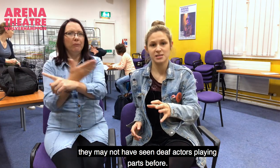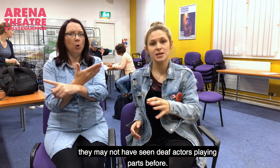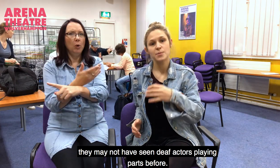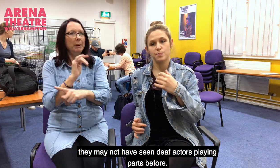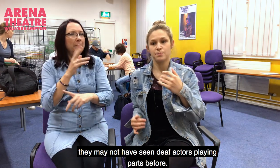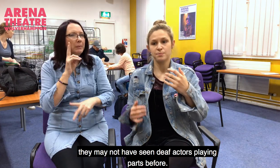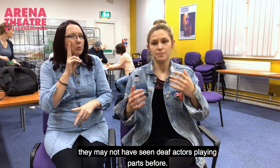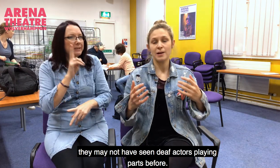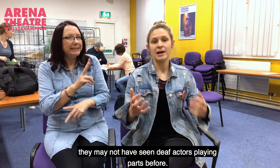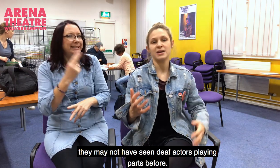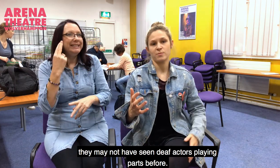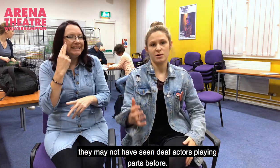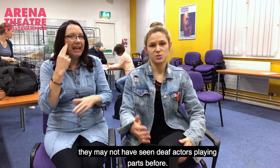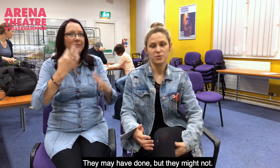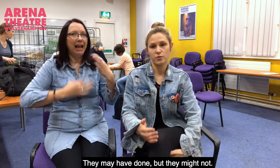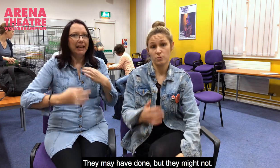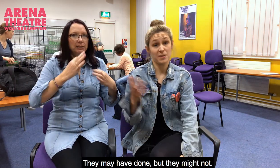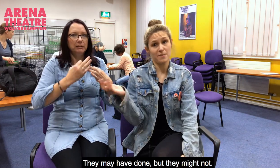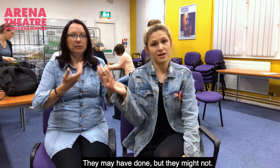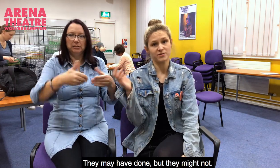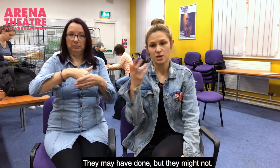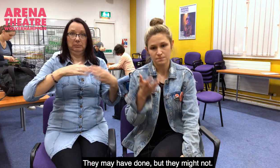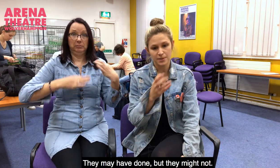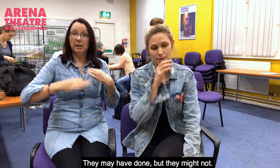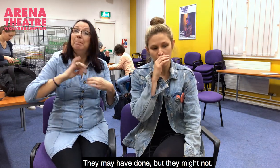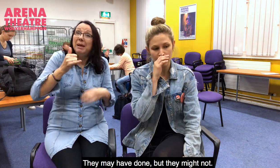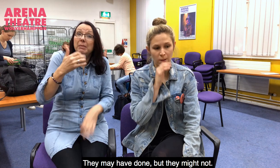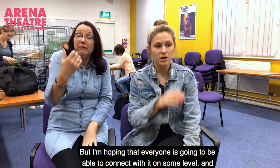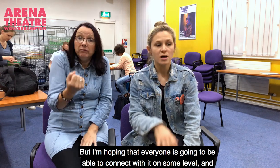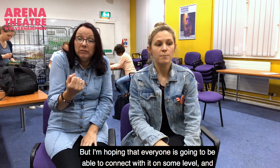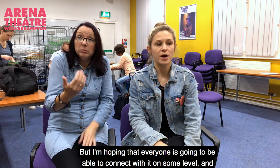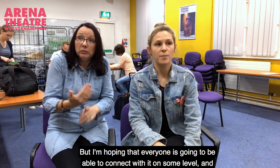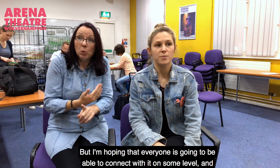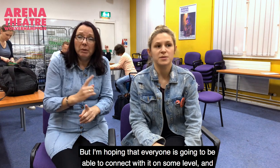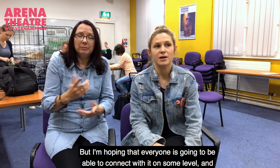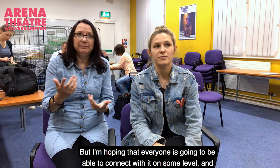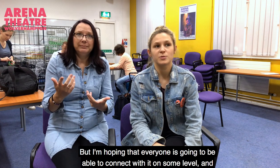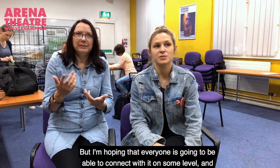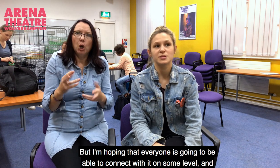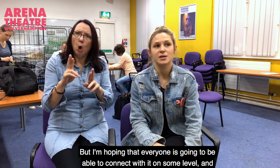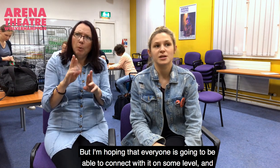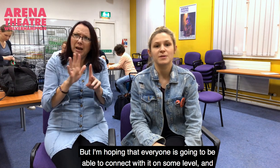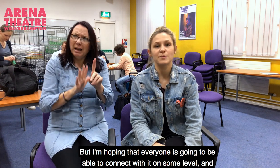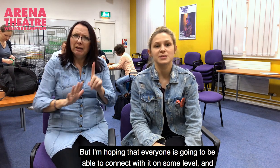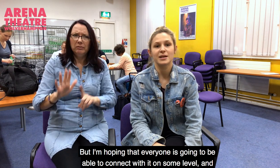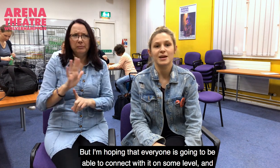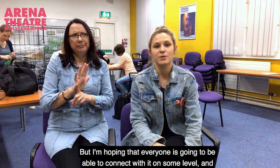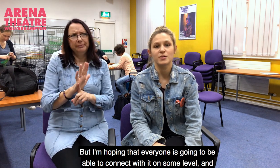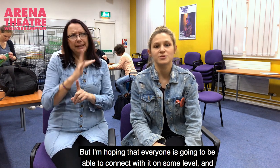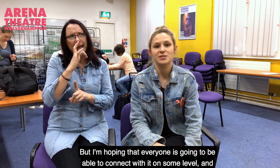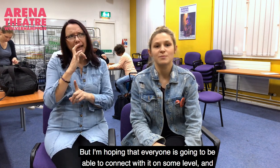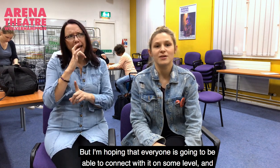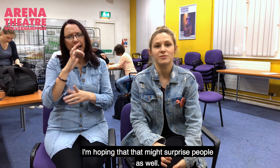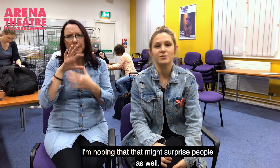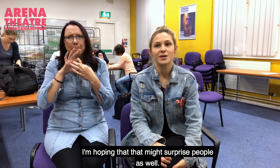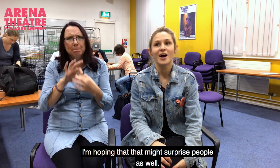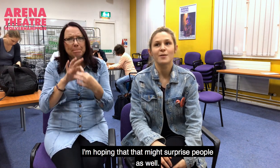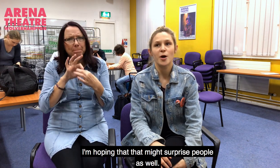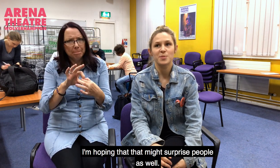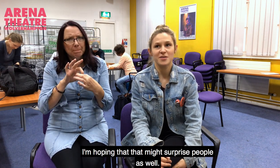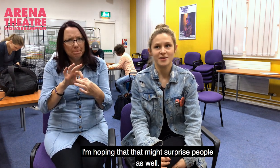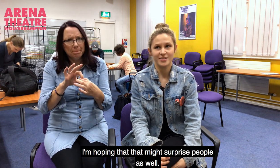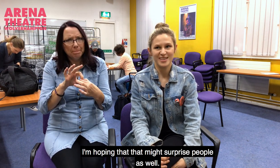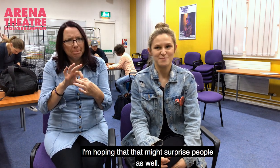actors playing parts before they may have done but they might not but I'm hoping that everyone's going to be able to connect with it on some level